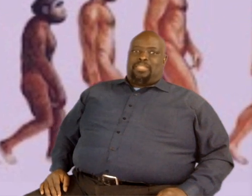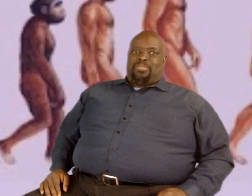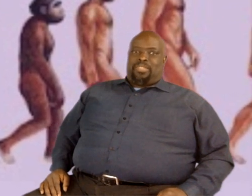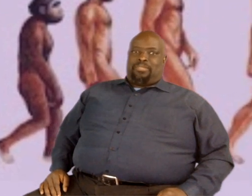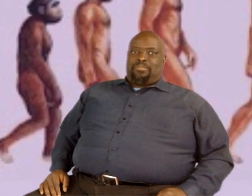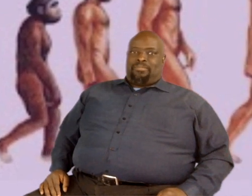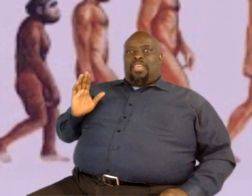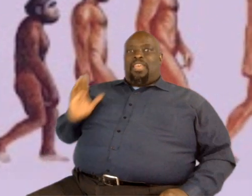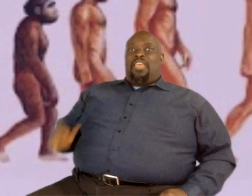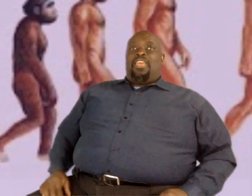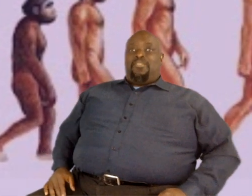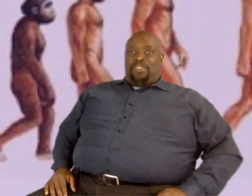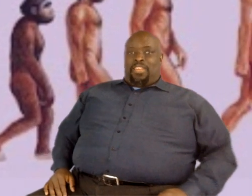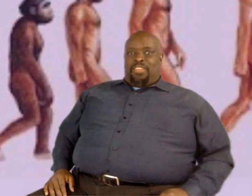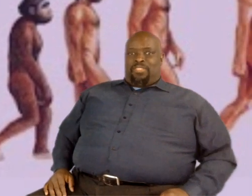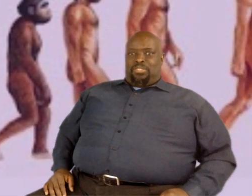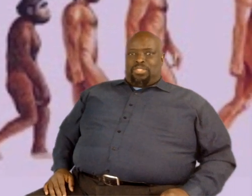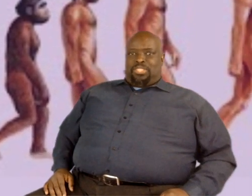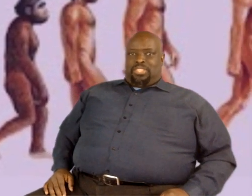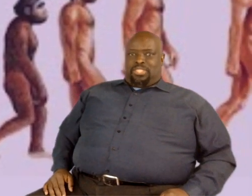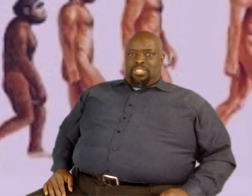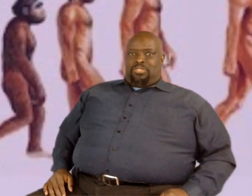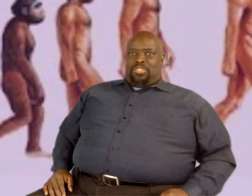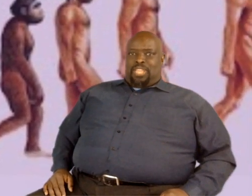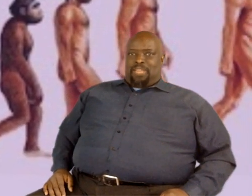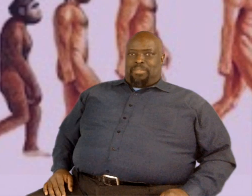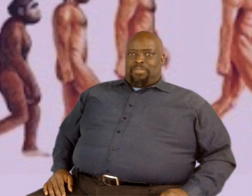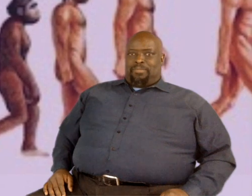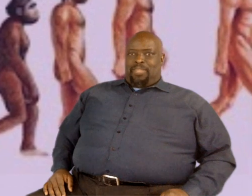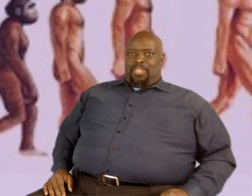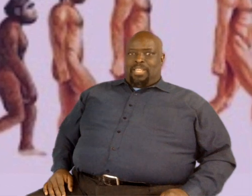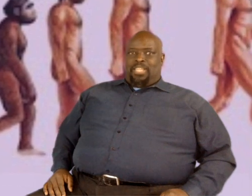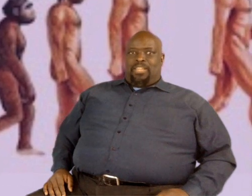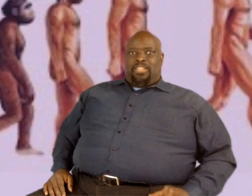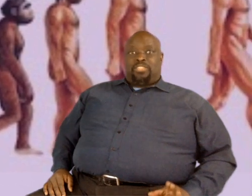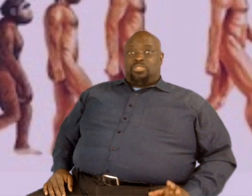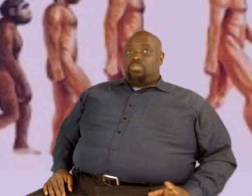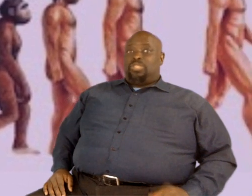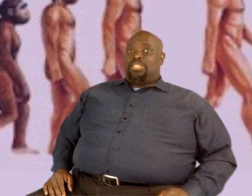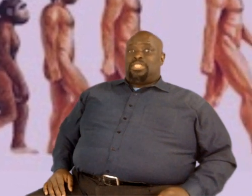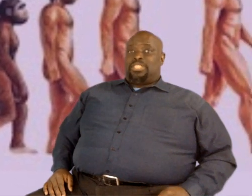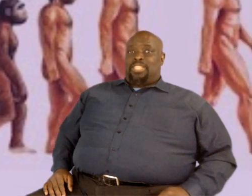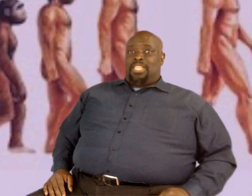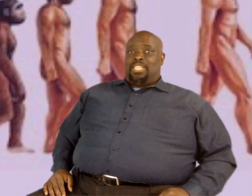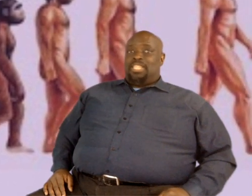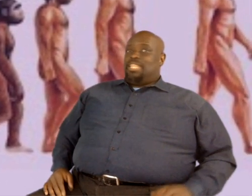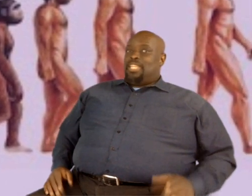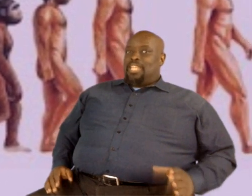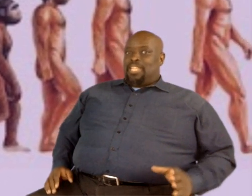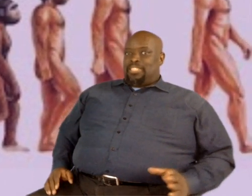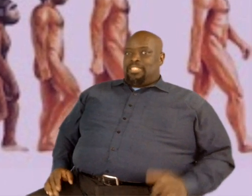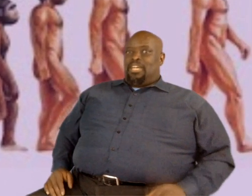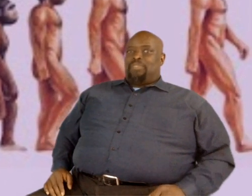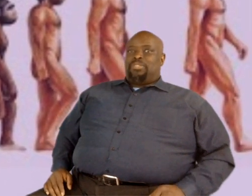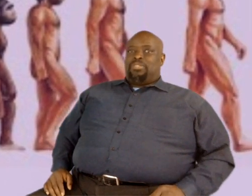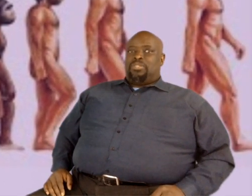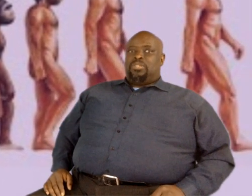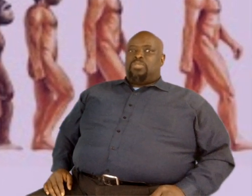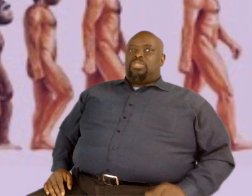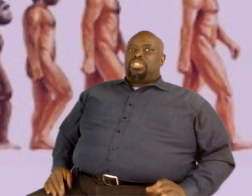frame. Secondly, if evolution continues to happen, and there is no reason to say it has stopped, we should